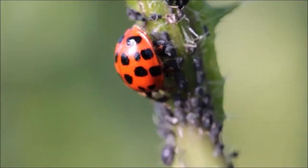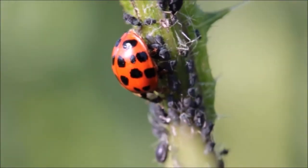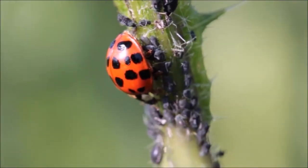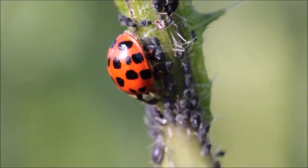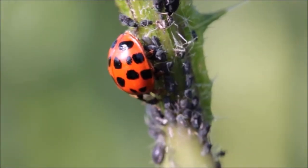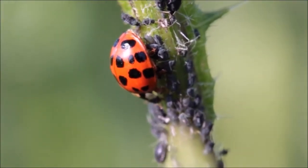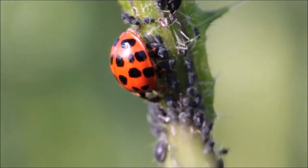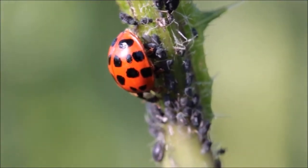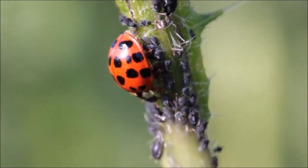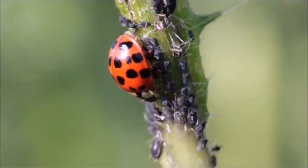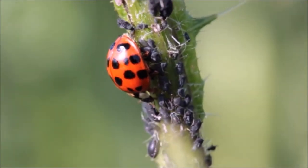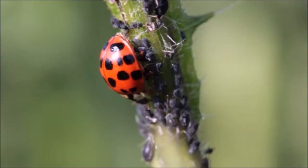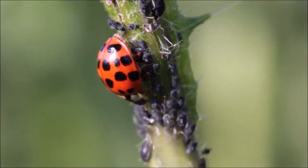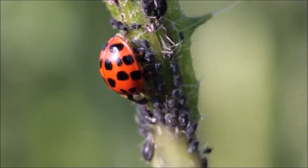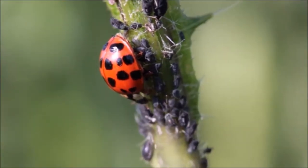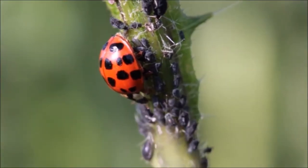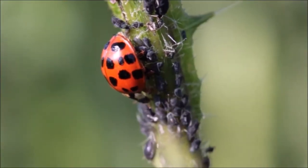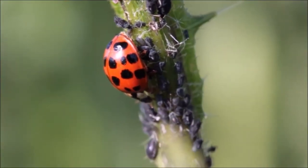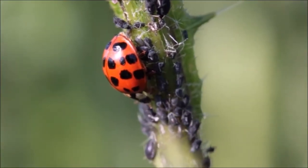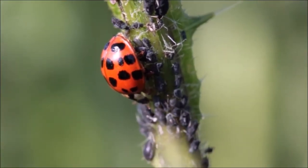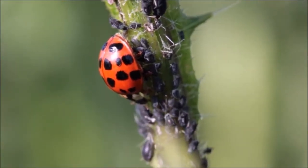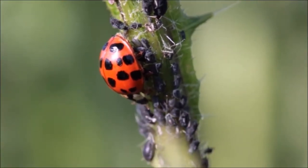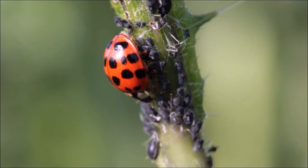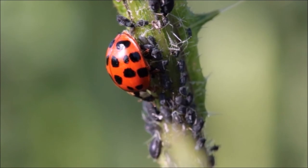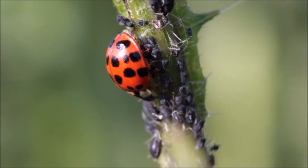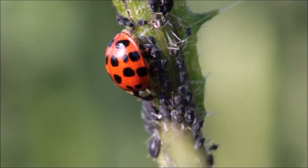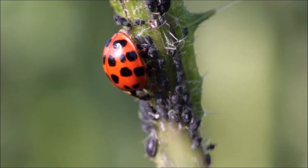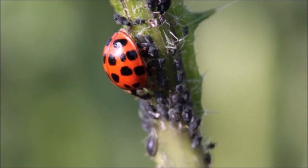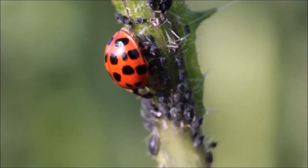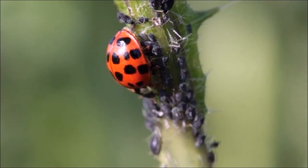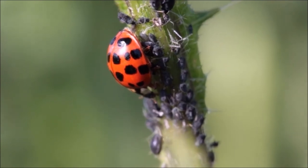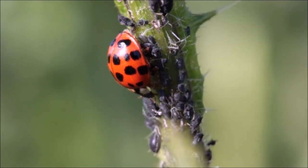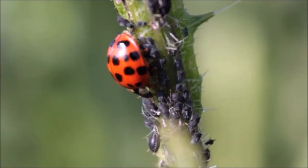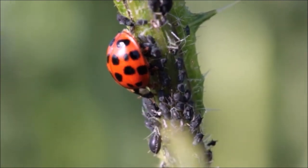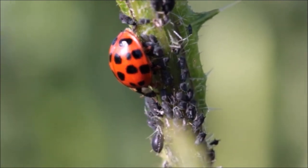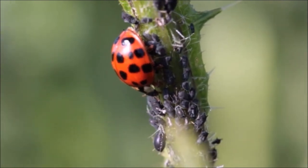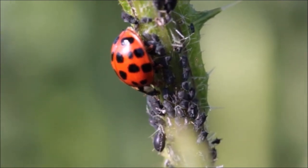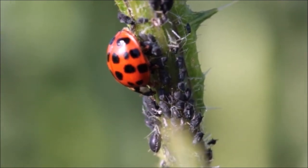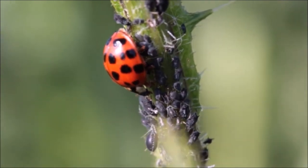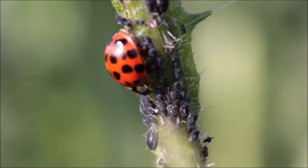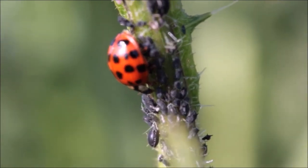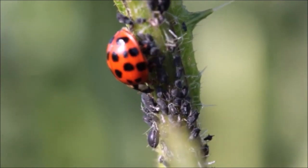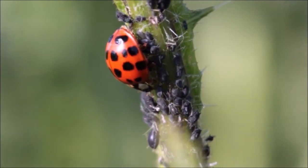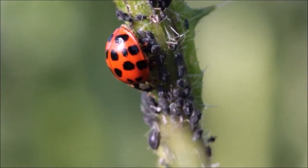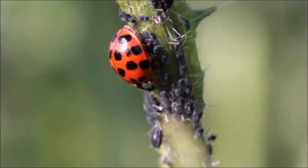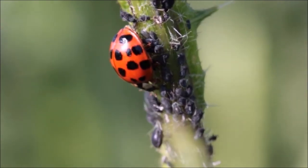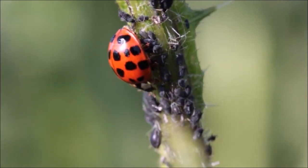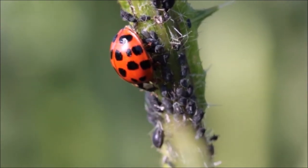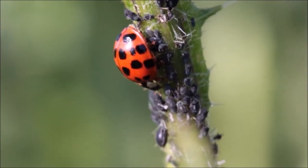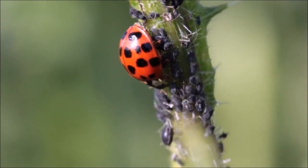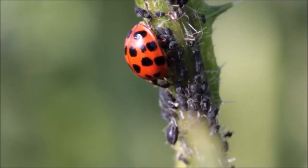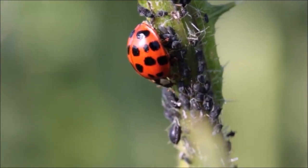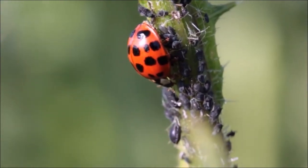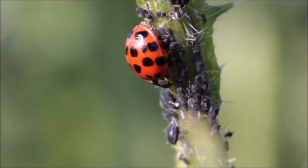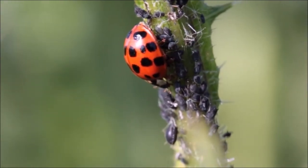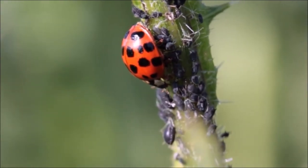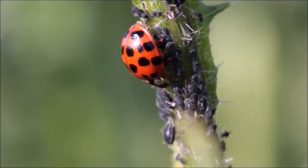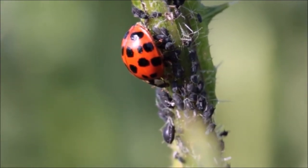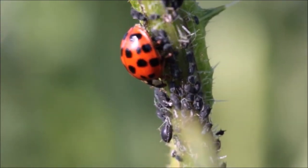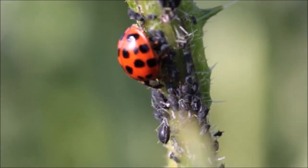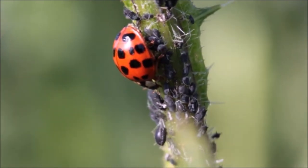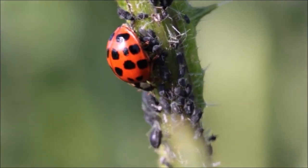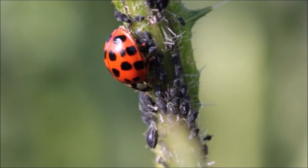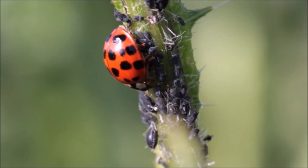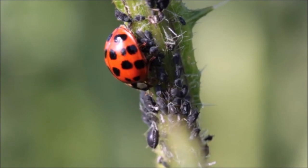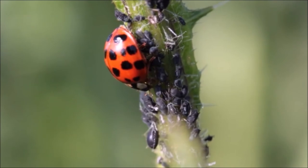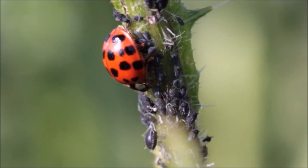Ava, but I bet the plants like the ladybugs because they keep the aphids from sucking the juice out. Oh, my